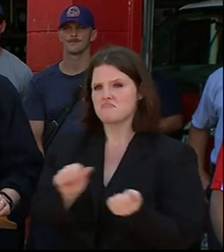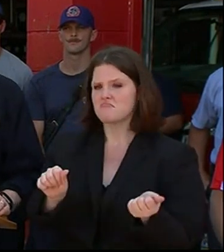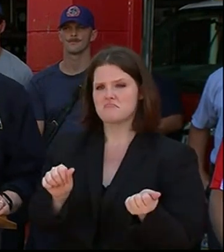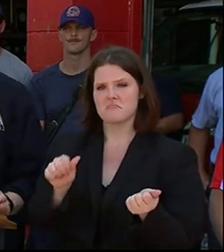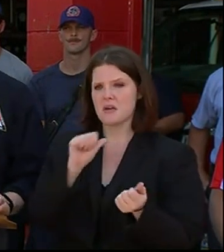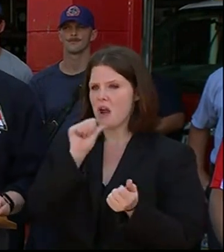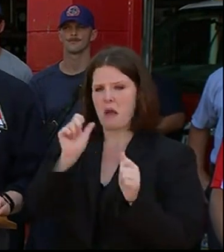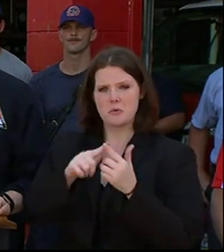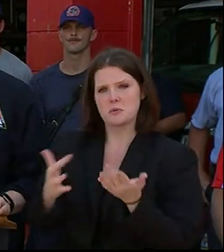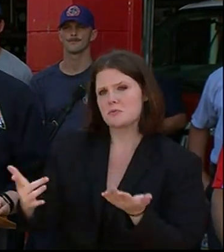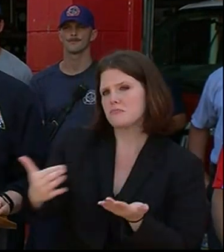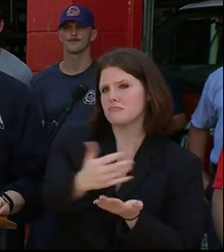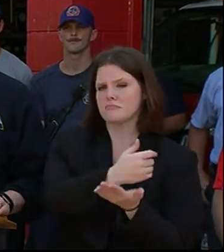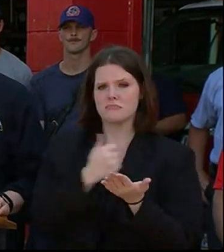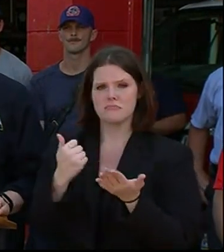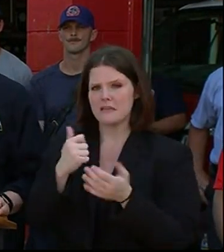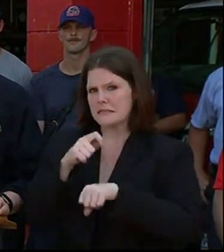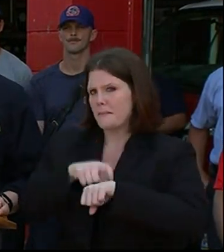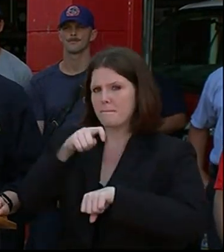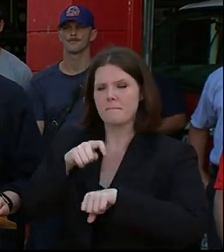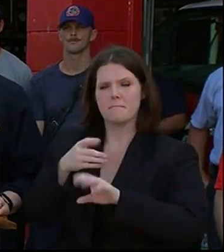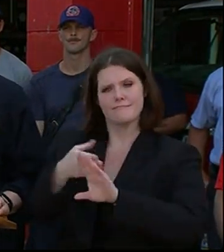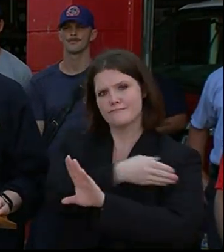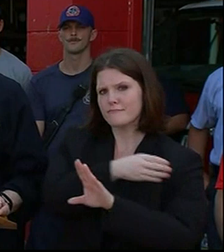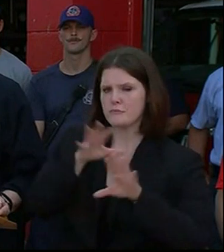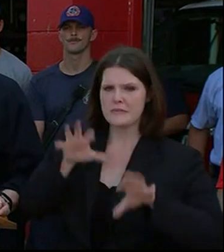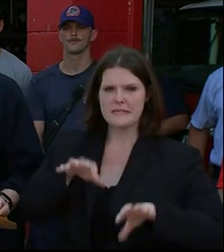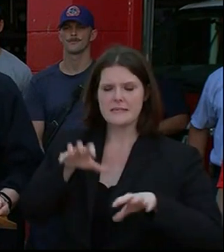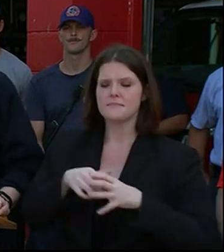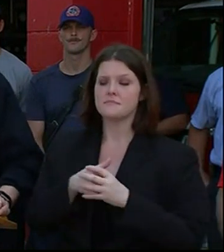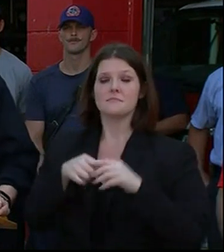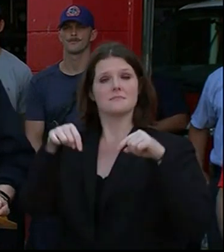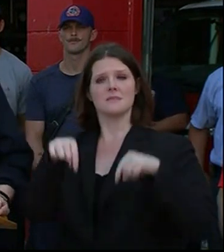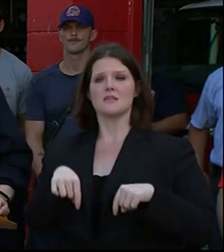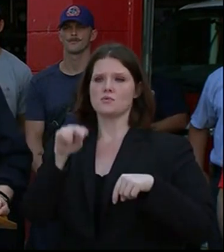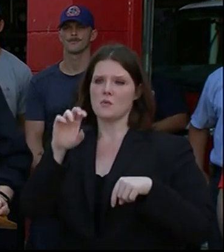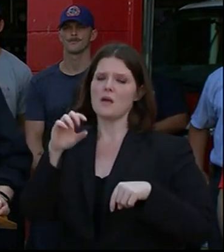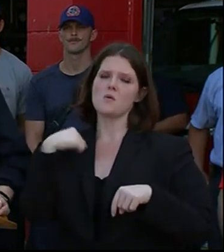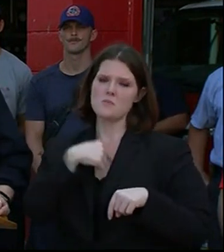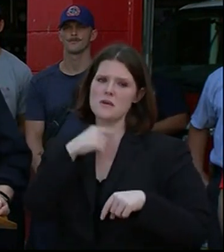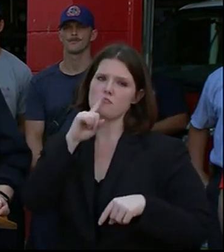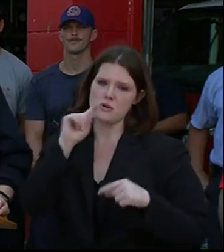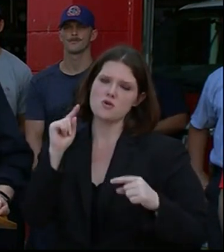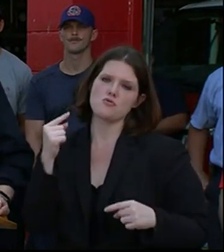in time. We know that we're a state that is hurting.